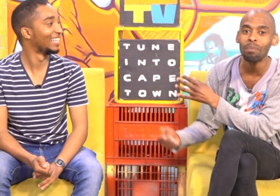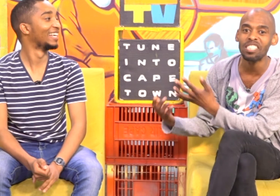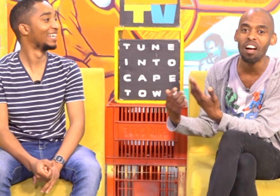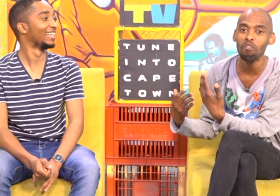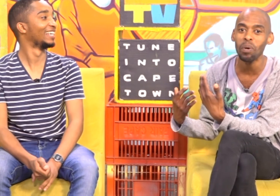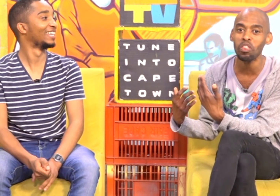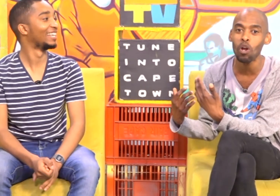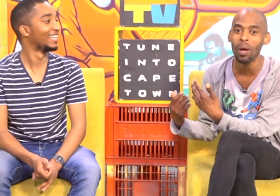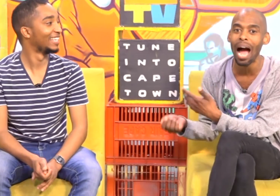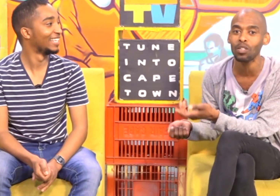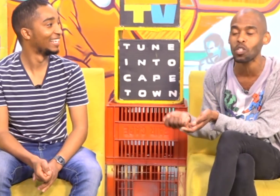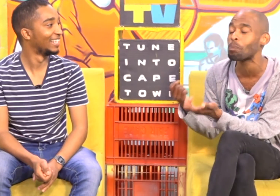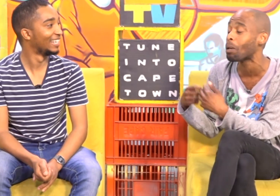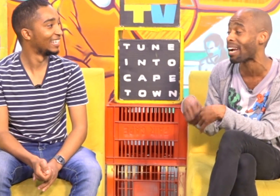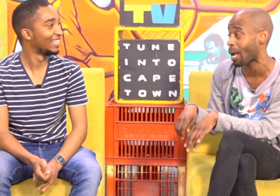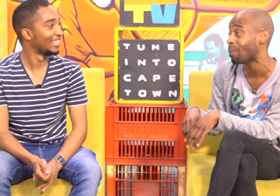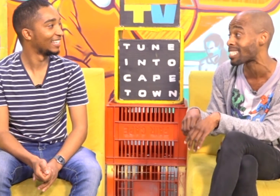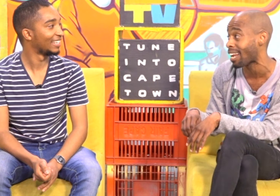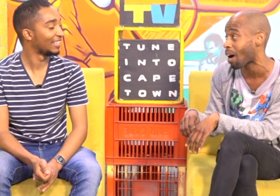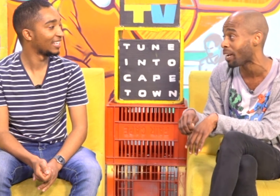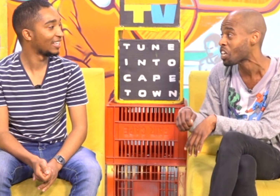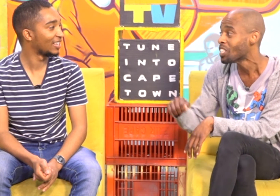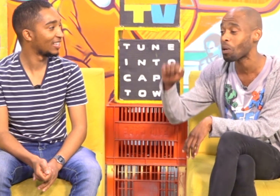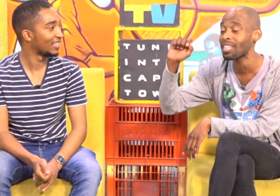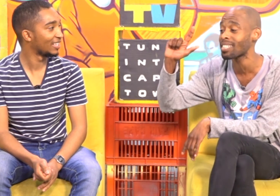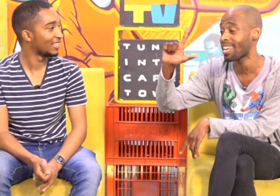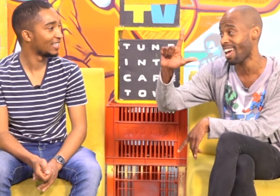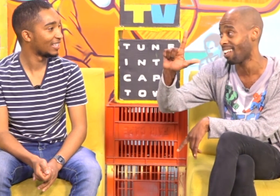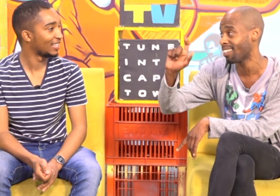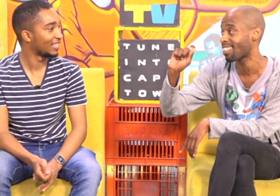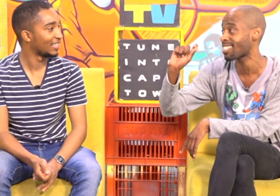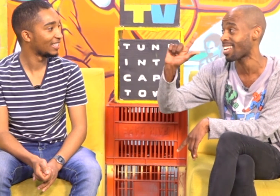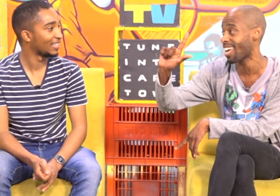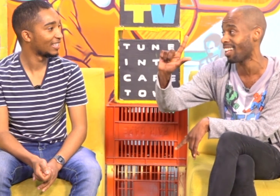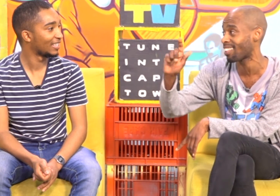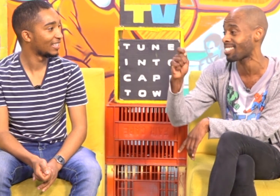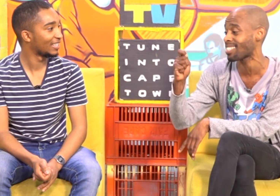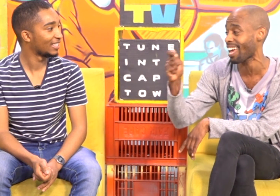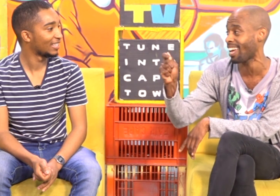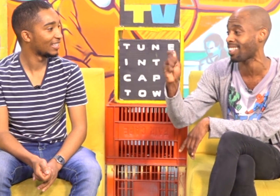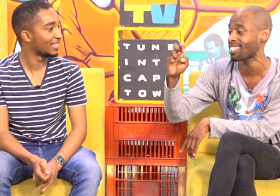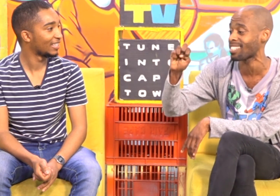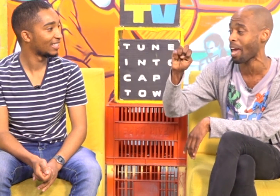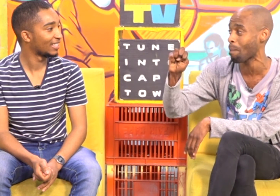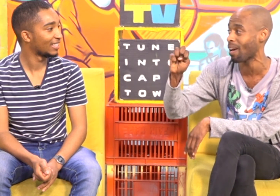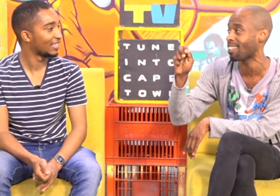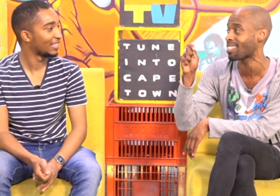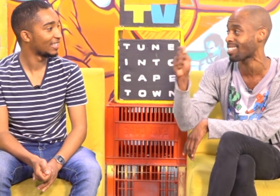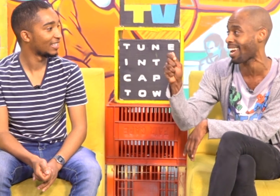myself With knowing How to spell My name In sign language So this is an L This is an L This is A This is M And this is A